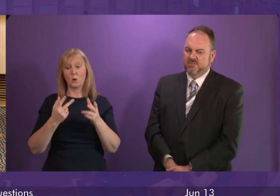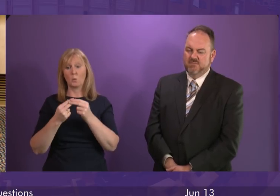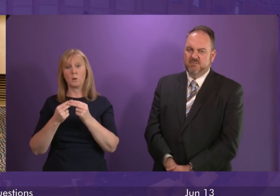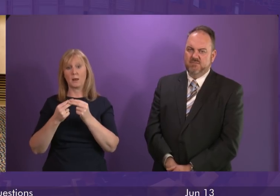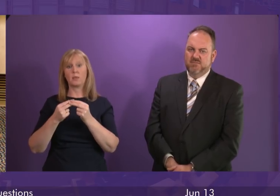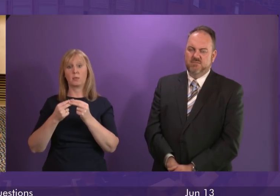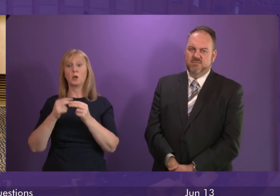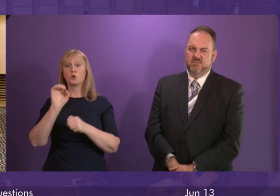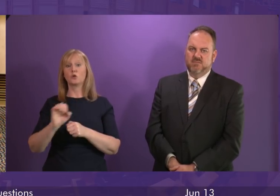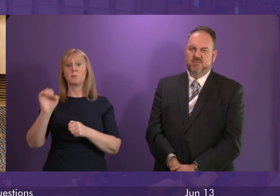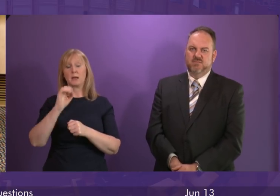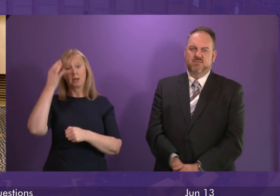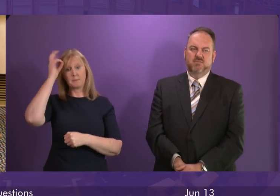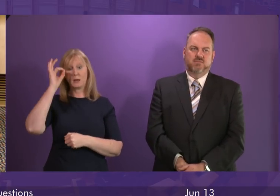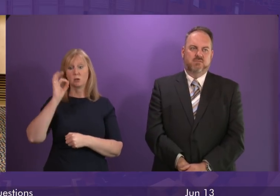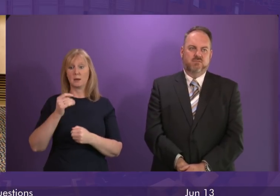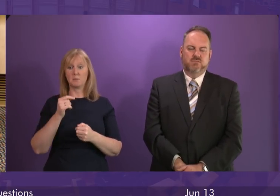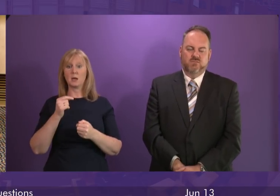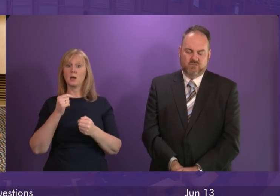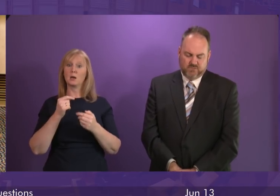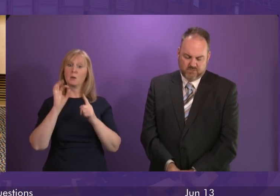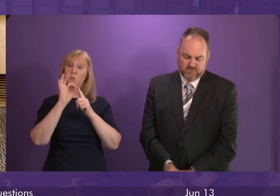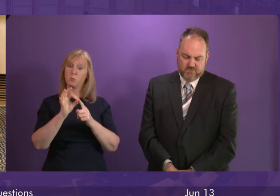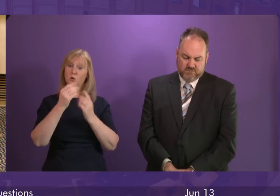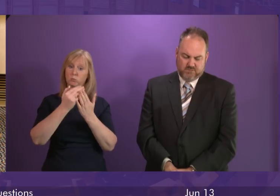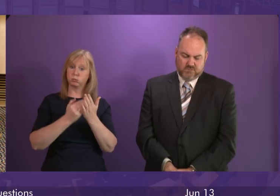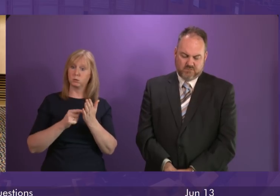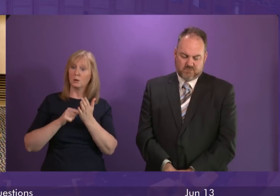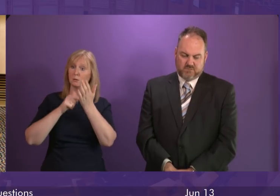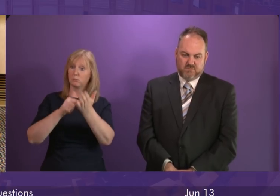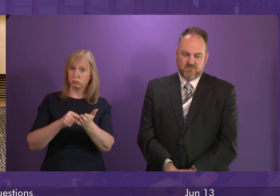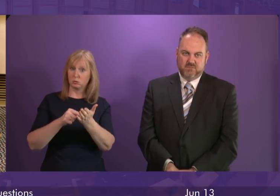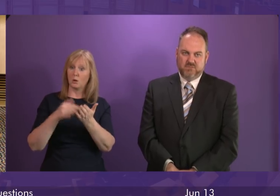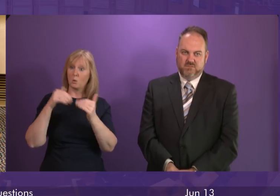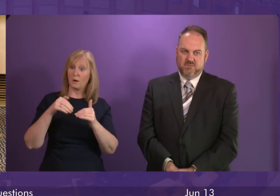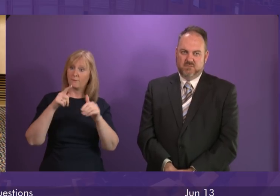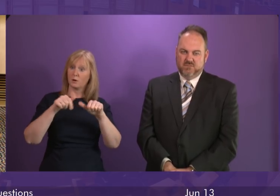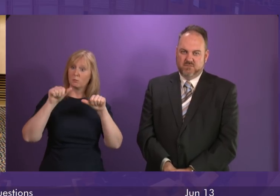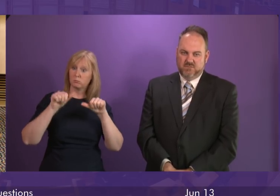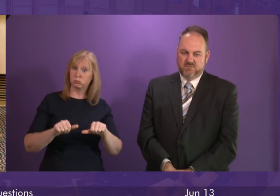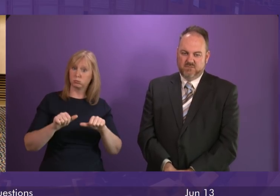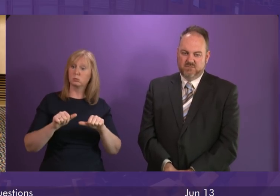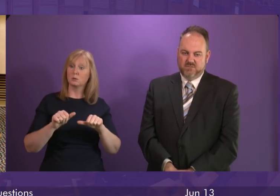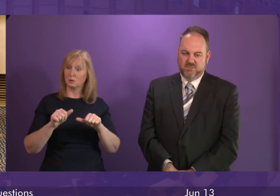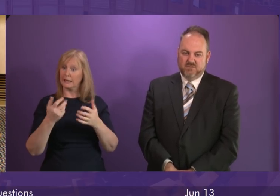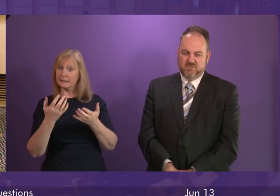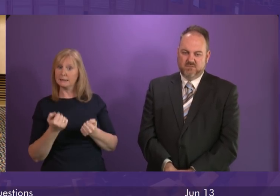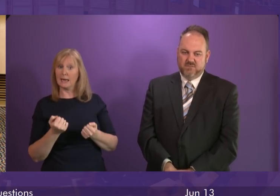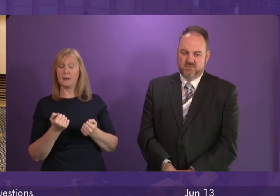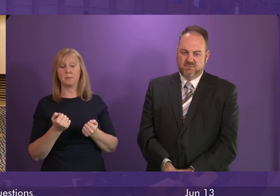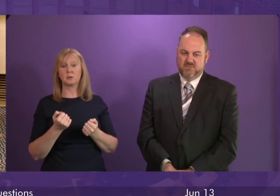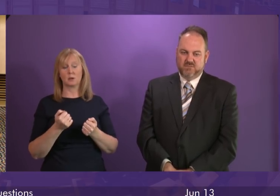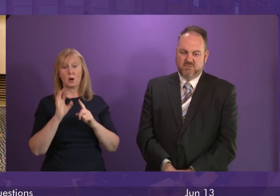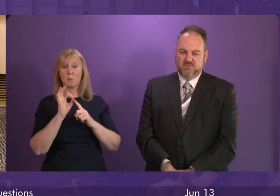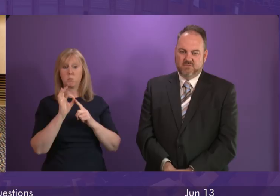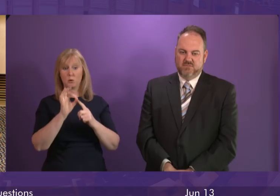Commission. We've already sent a list of proposed solutions to the Commission and await confirmation that it is content to accept them. And these